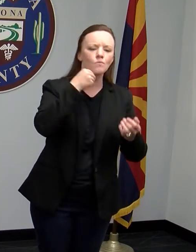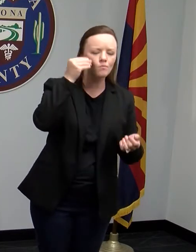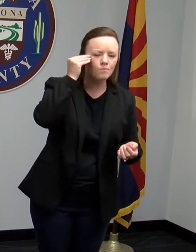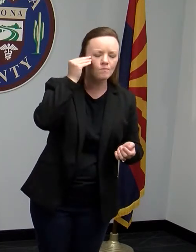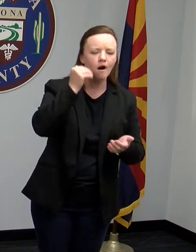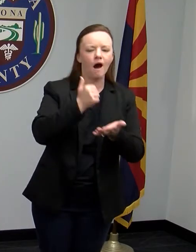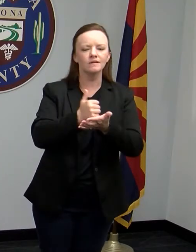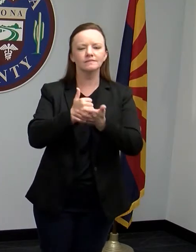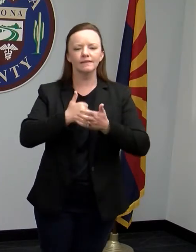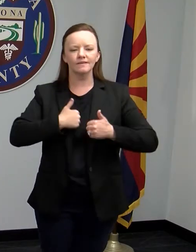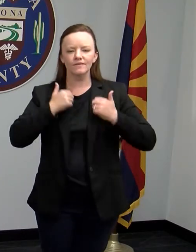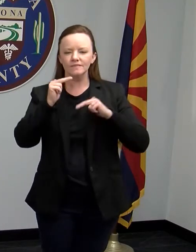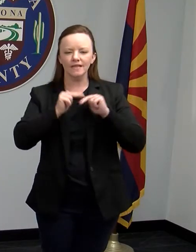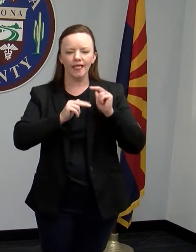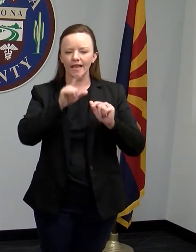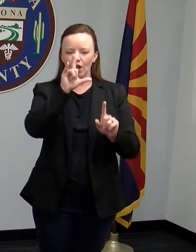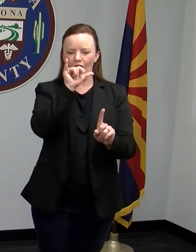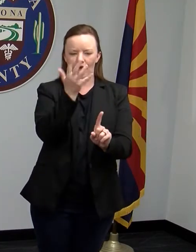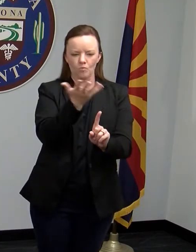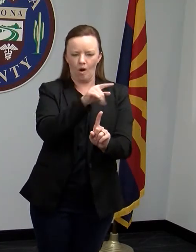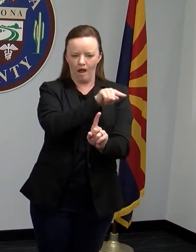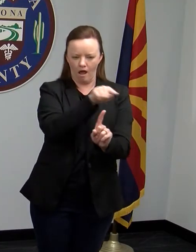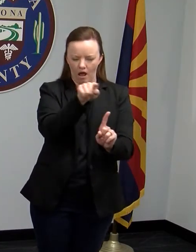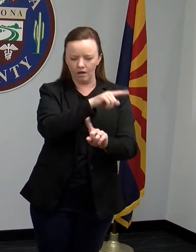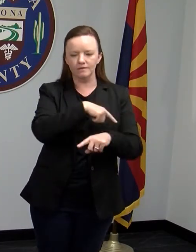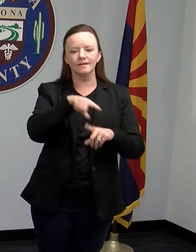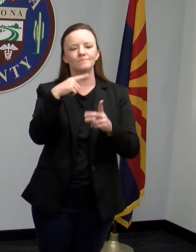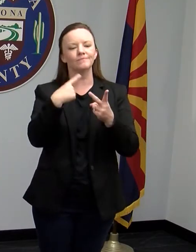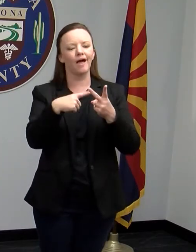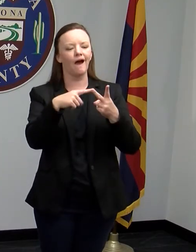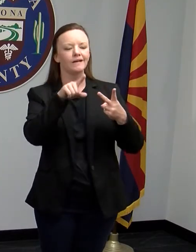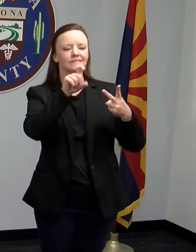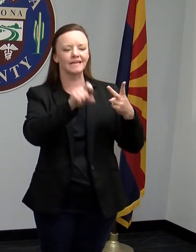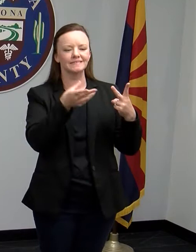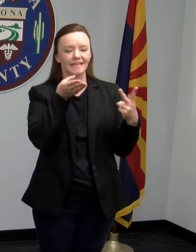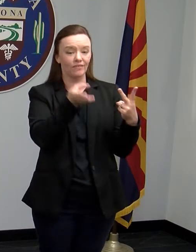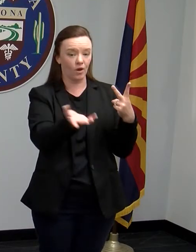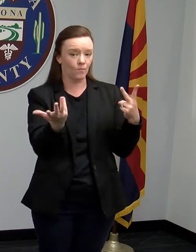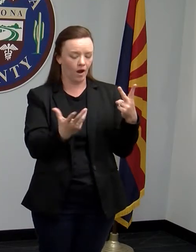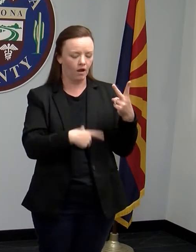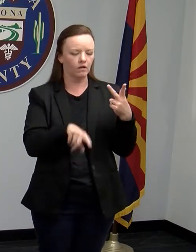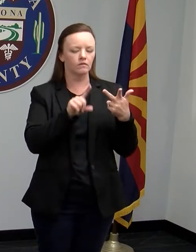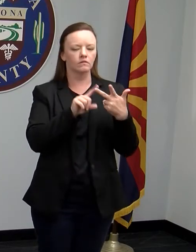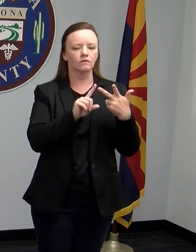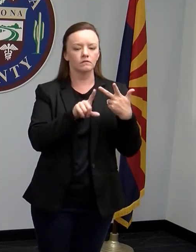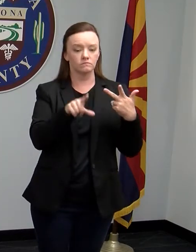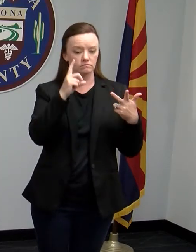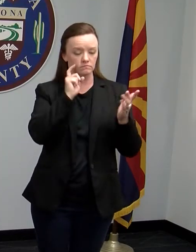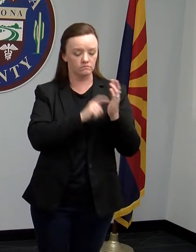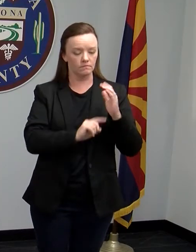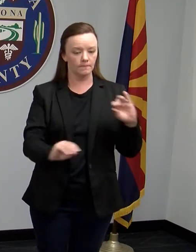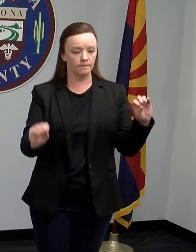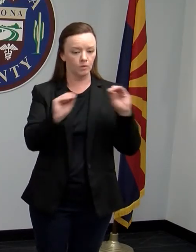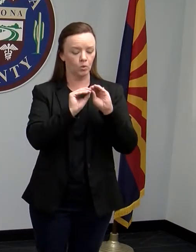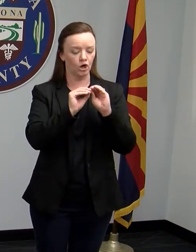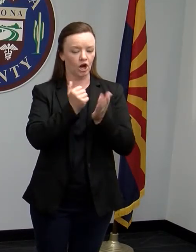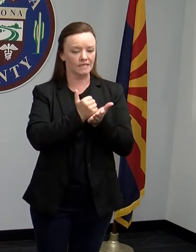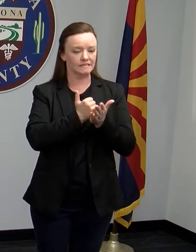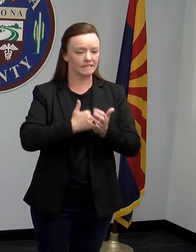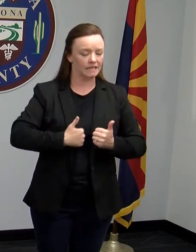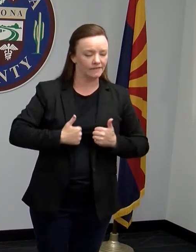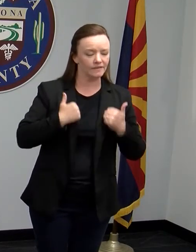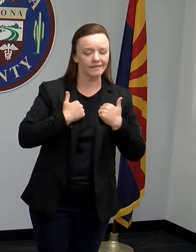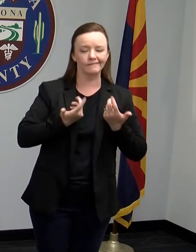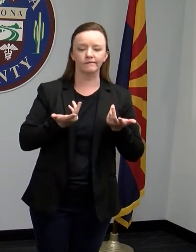and about the testing that's available there? And then also, are you seeing more assisted living or